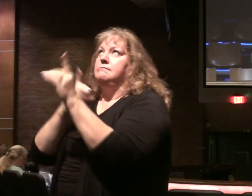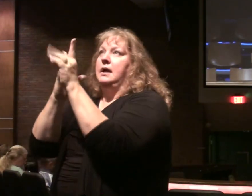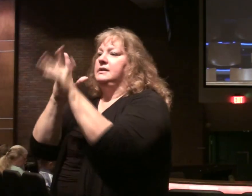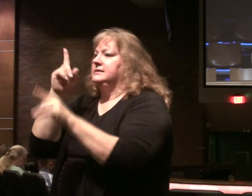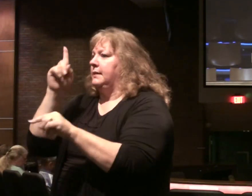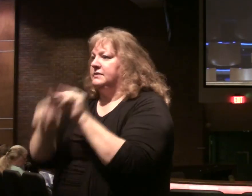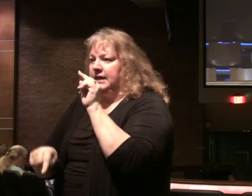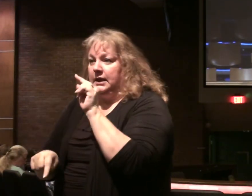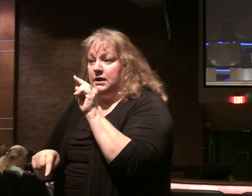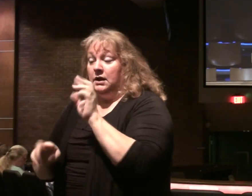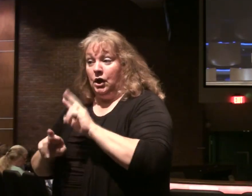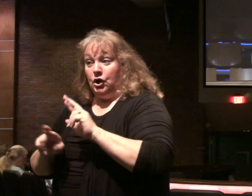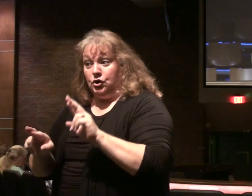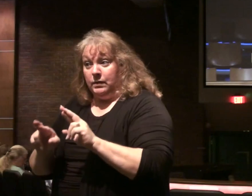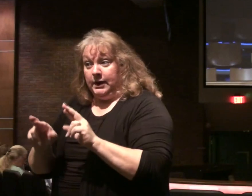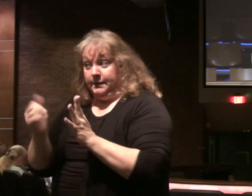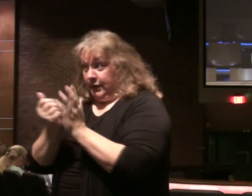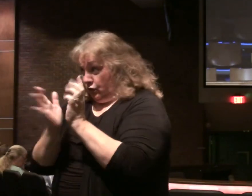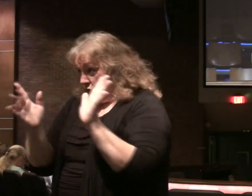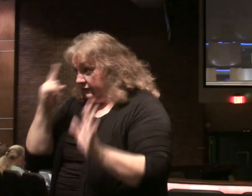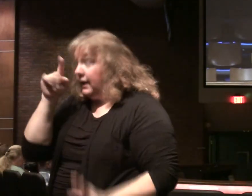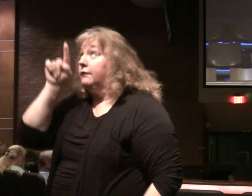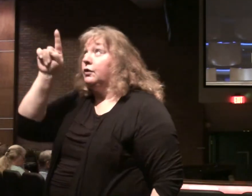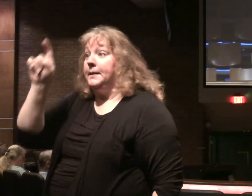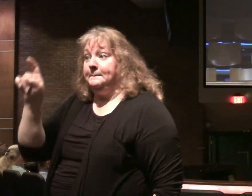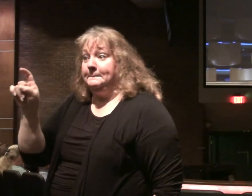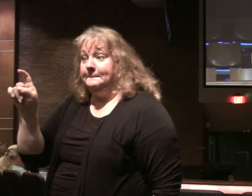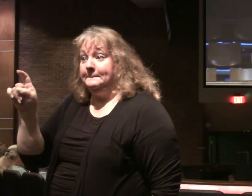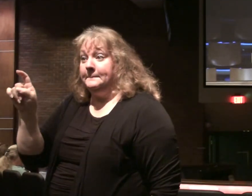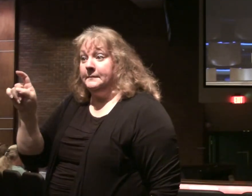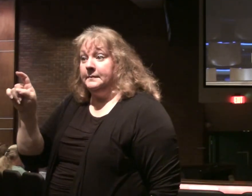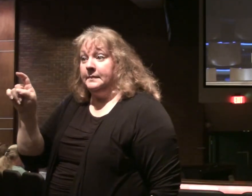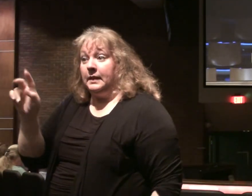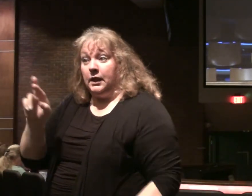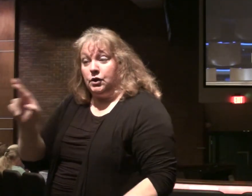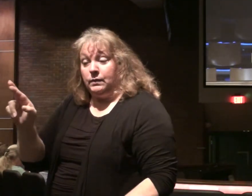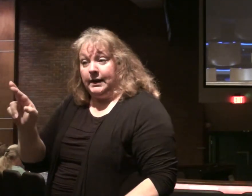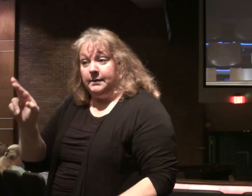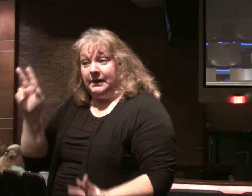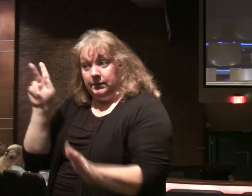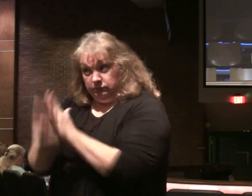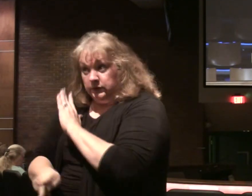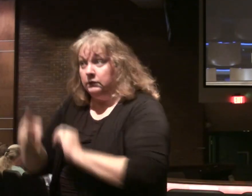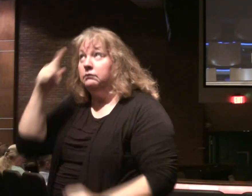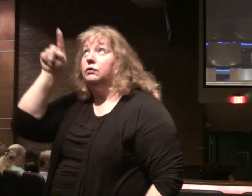Are you ready to be crucified for Jesus Christ? Are ready to be executed?